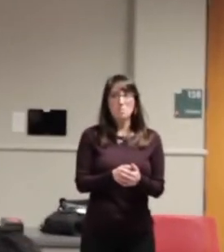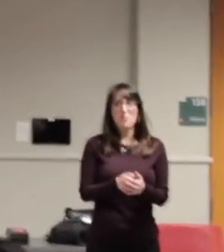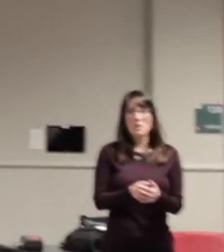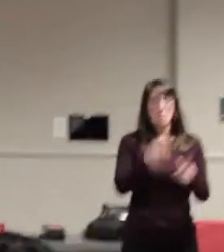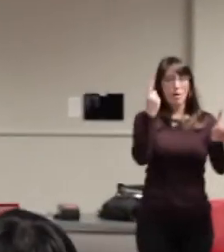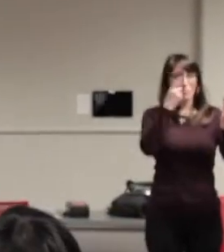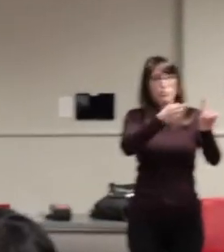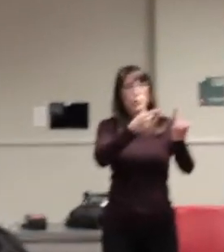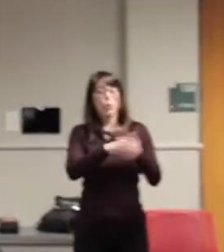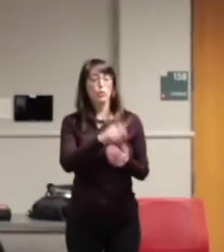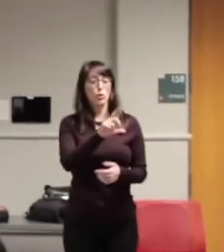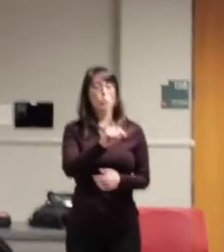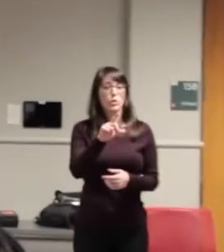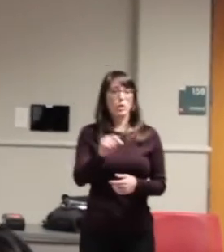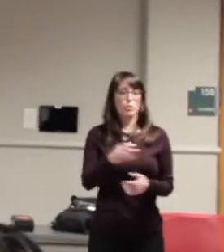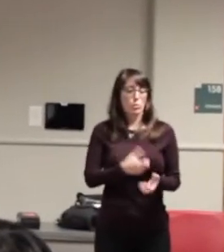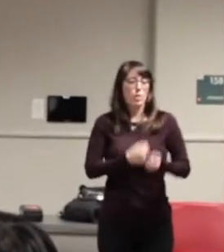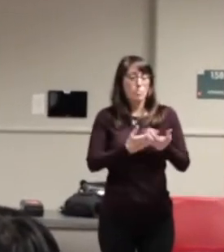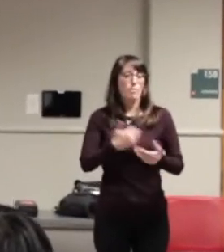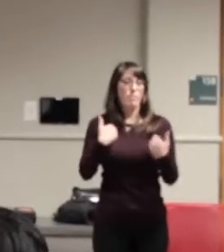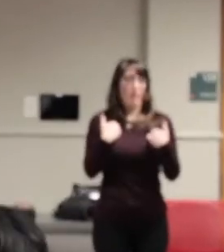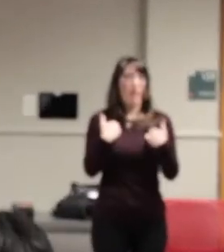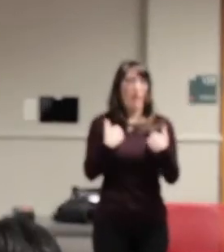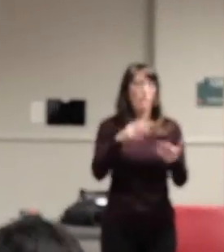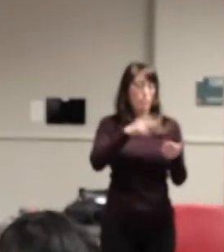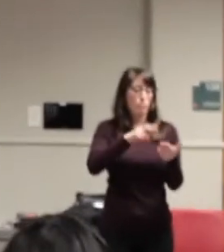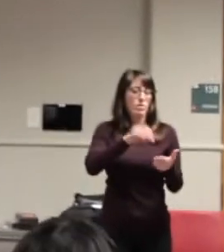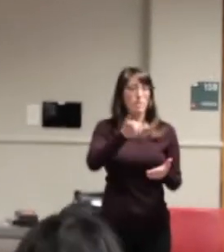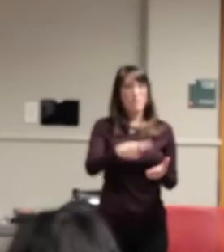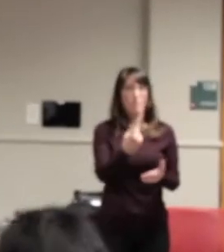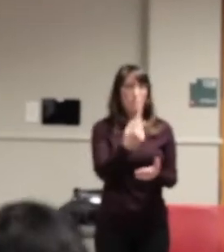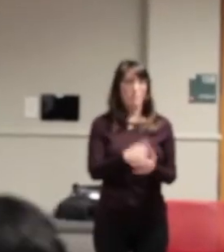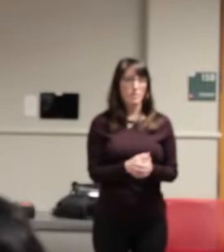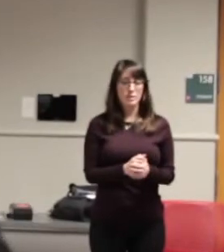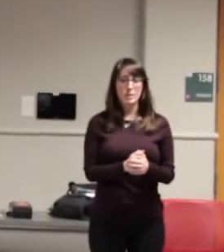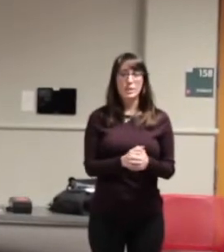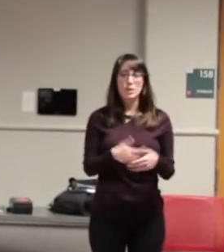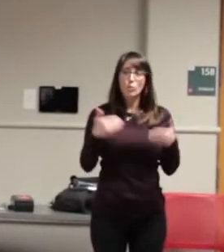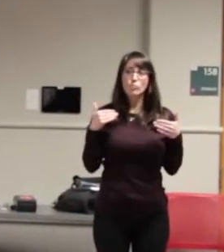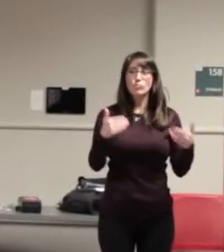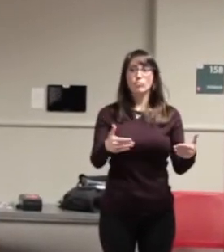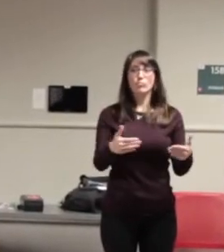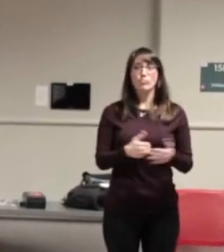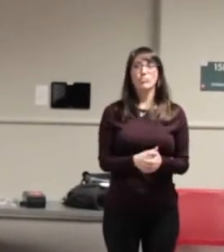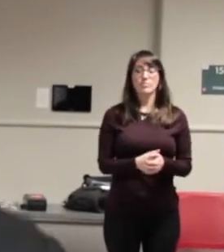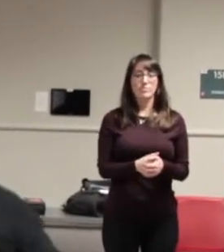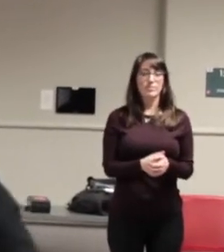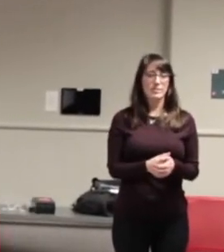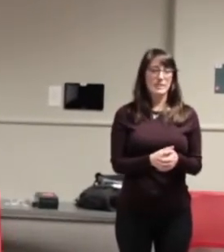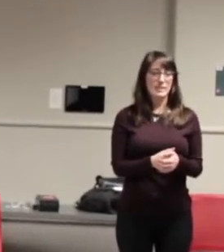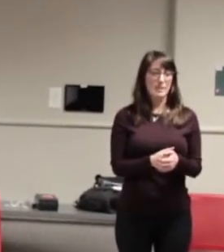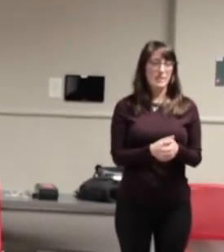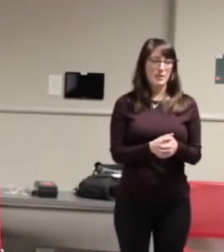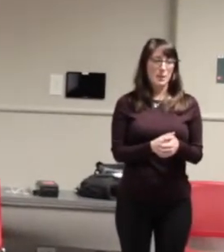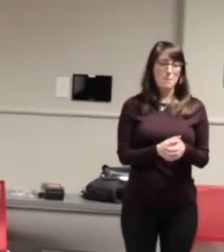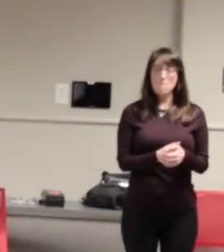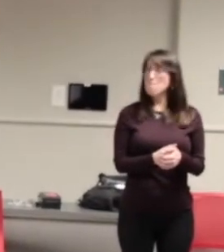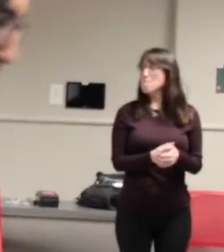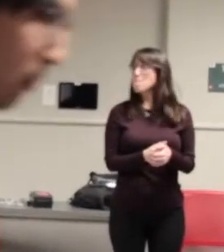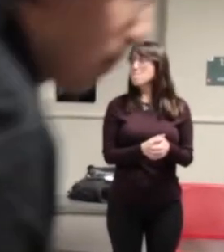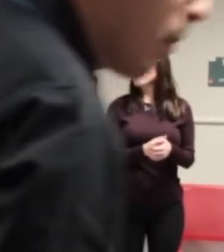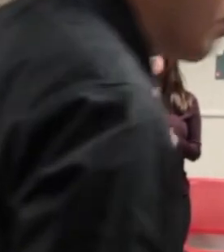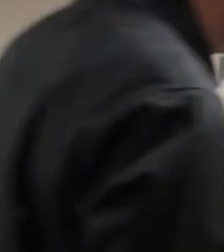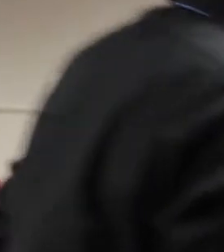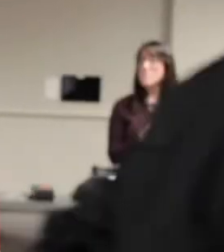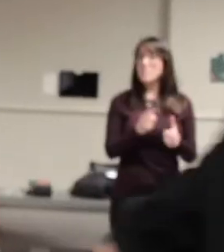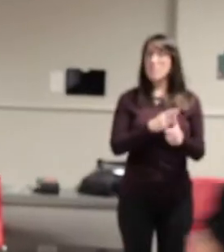I did add a 2020 poem and I'll read that one. So let's go ahead and do this thing. The first